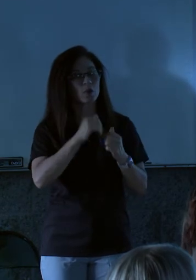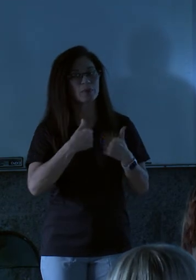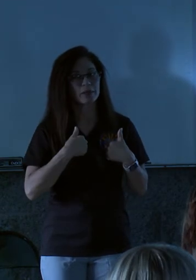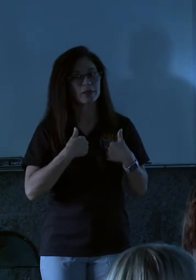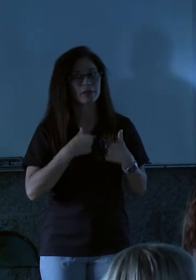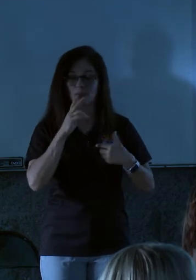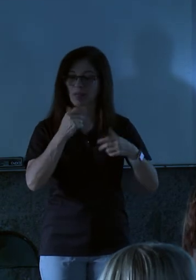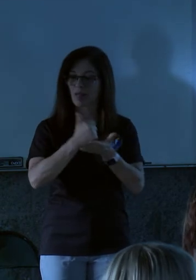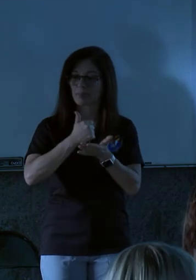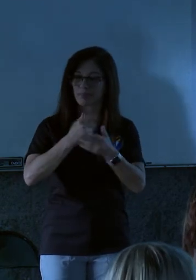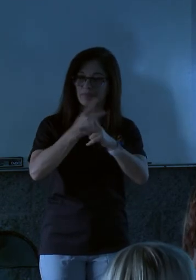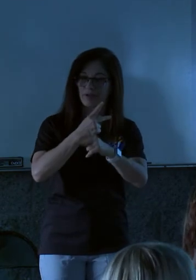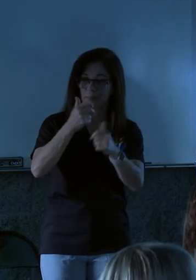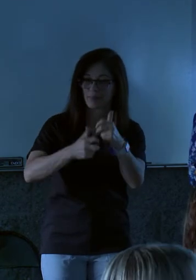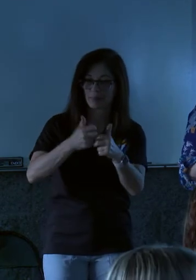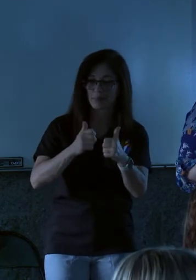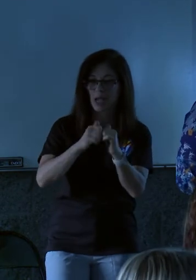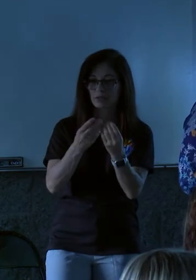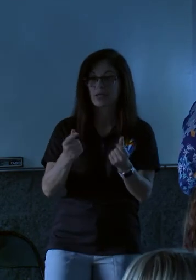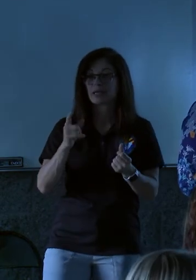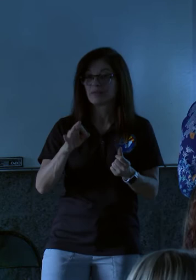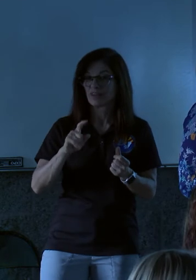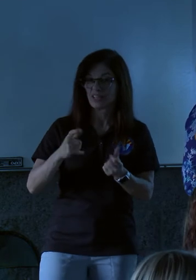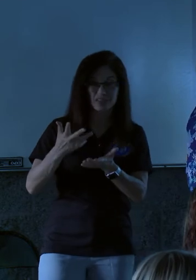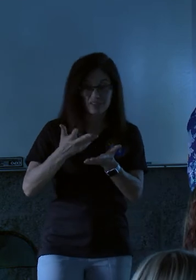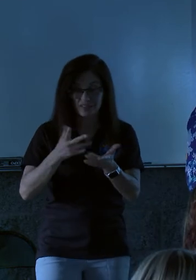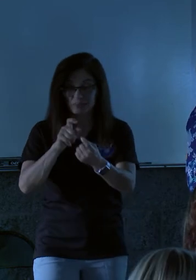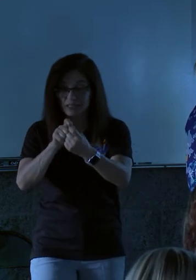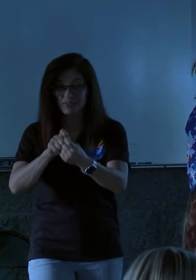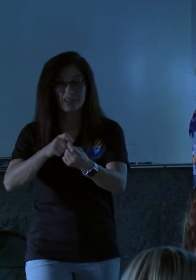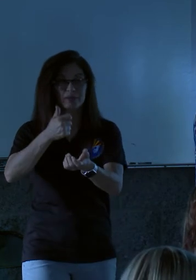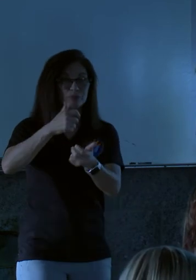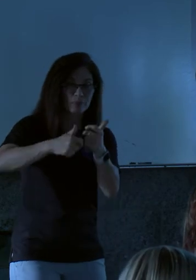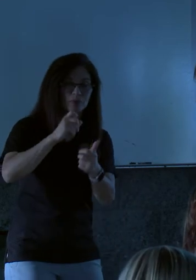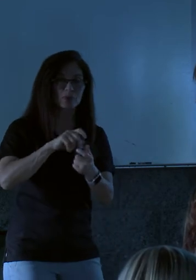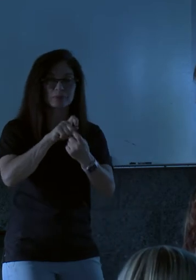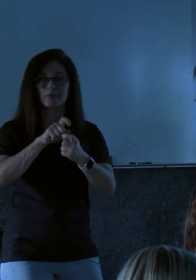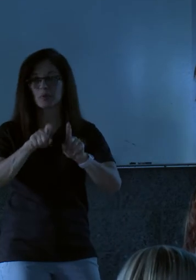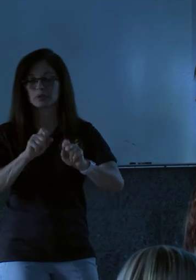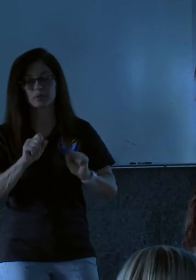me, and we'll figure it out if we need to close some gaps around certain issues or specific questions.